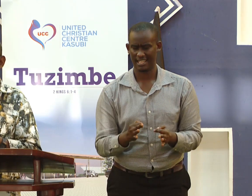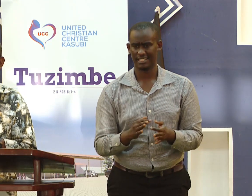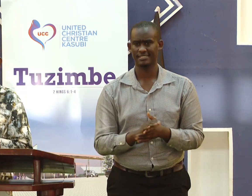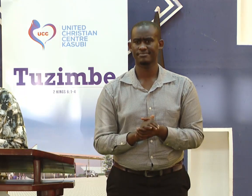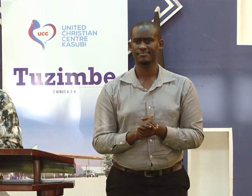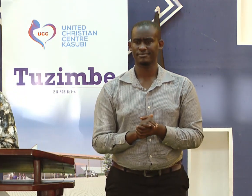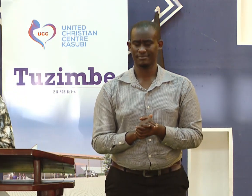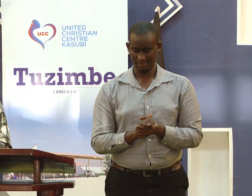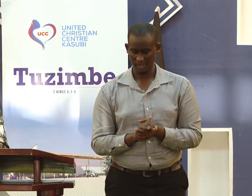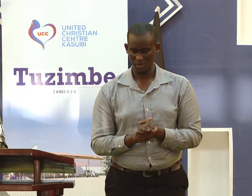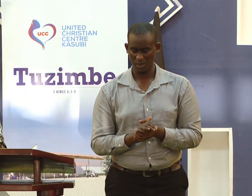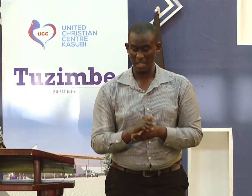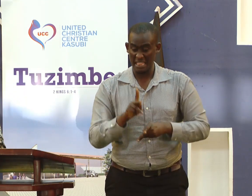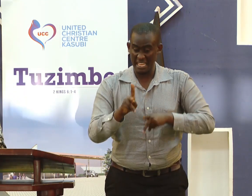thing.